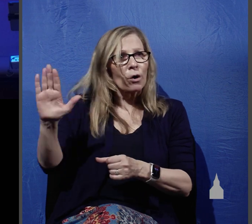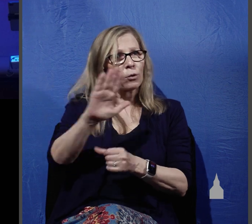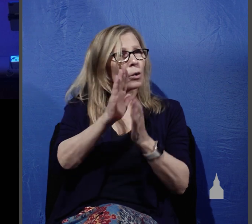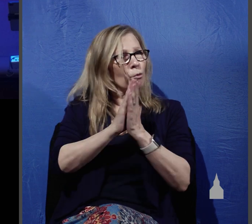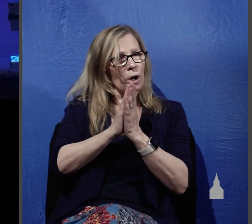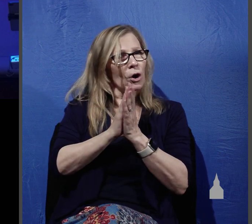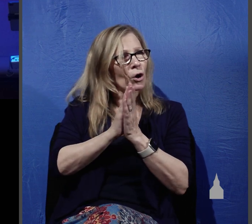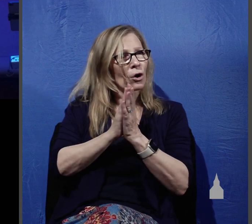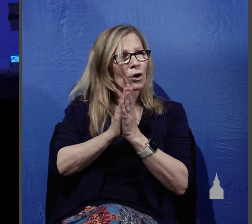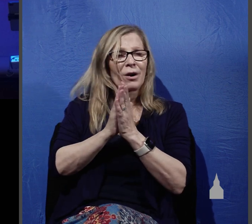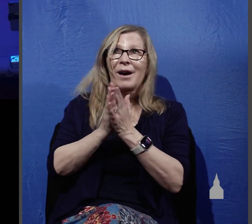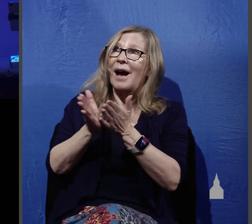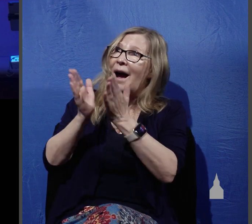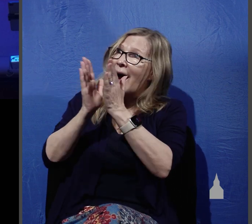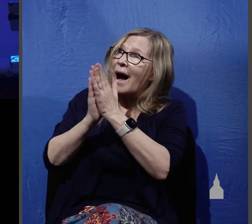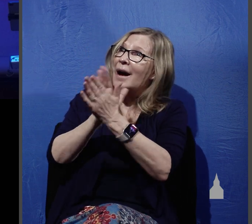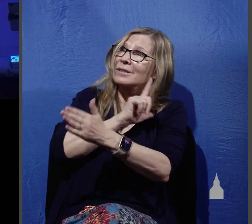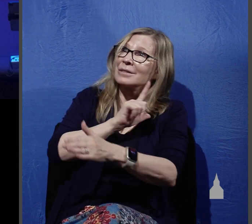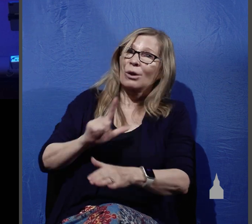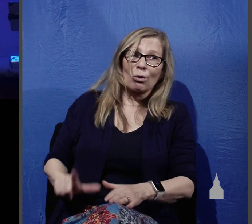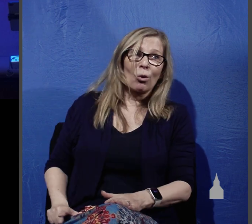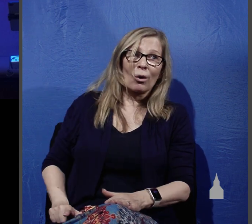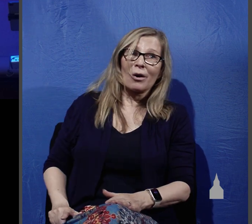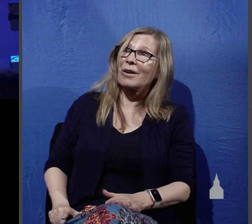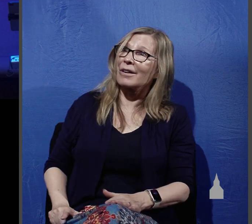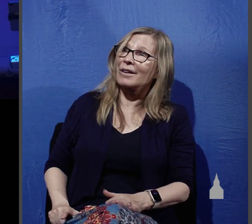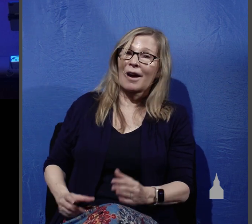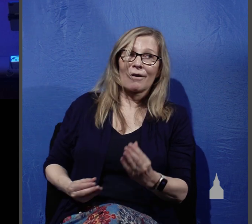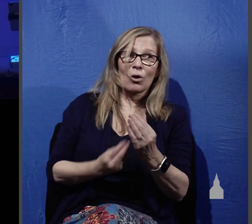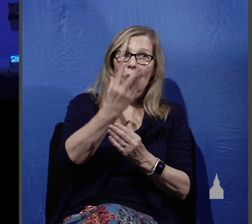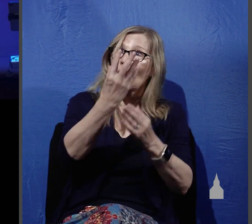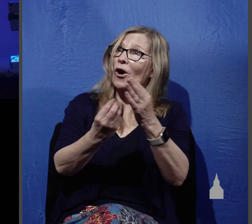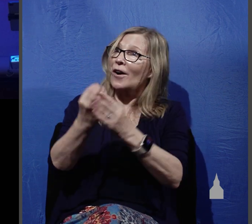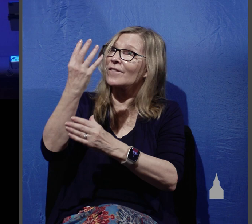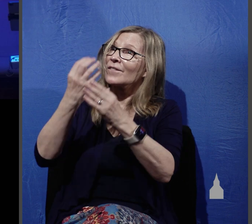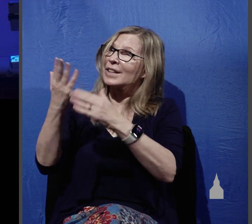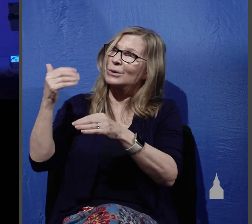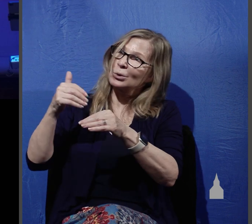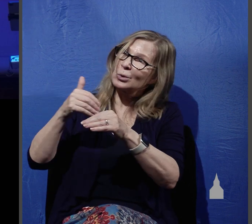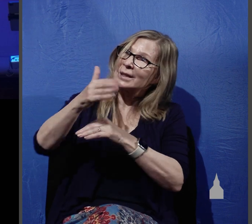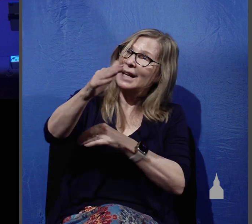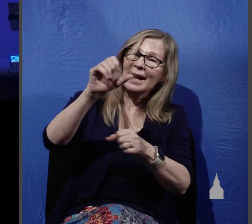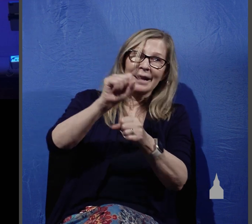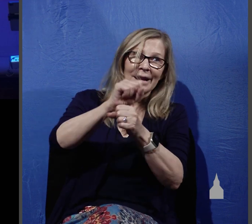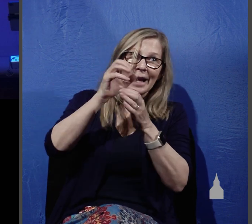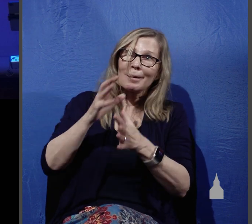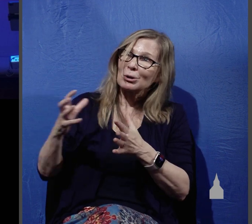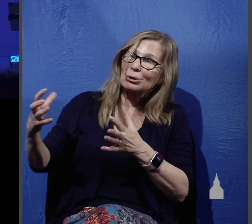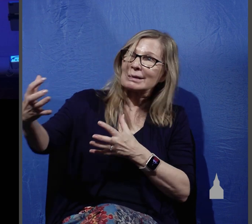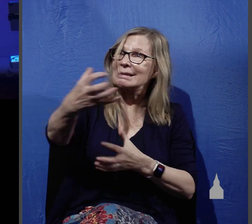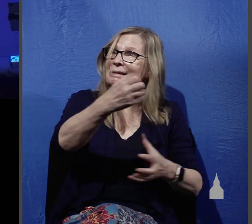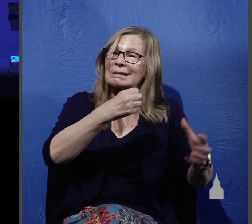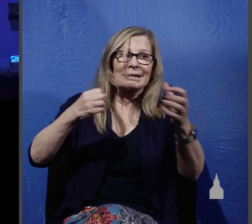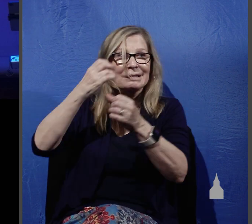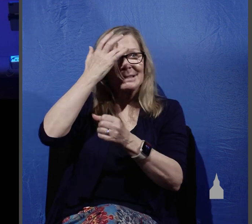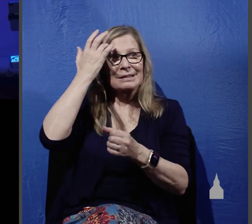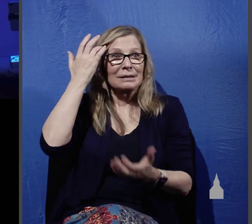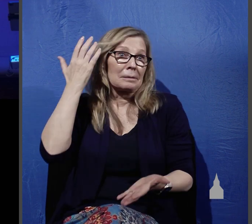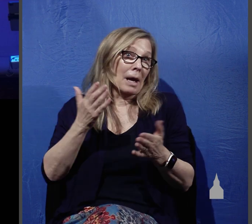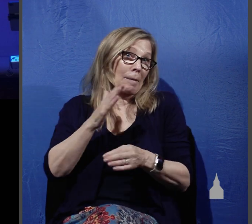to beseech the Lord of the harvest to send forth laborers into his harvest and it may be that he'll call you to